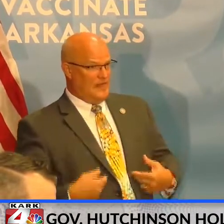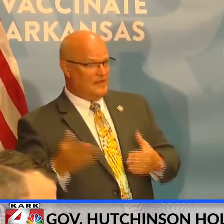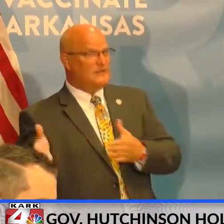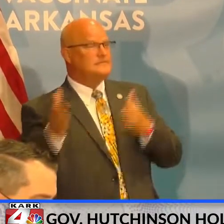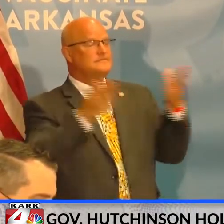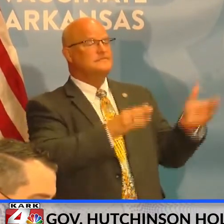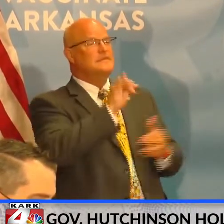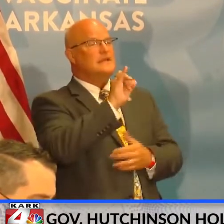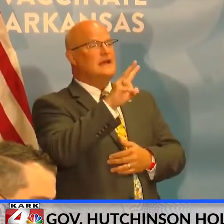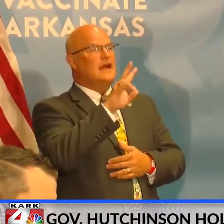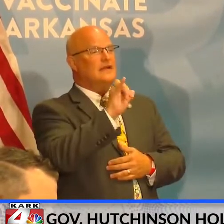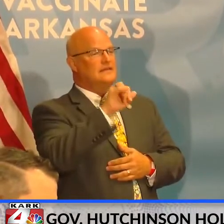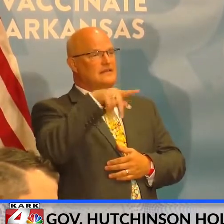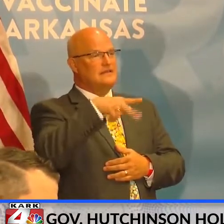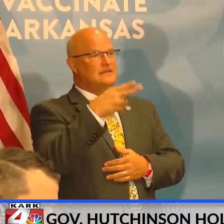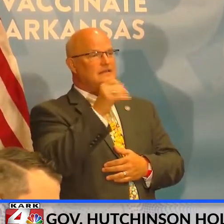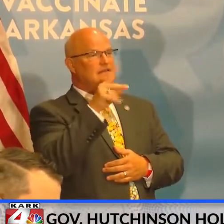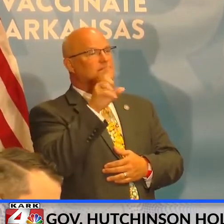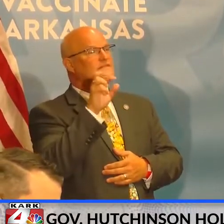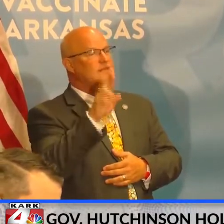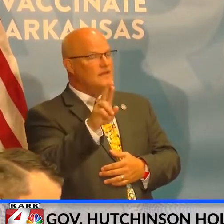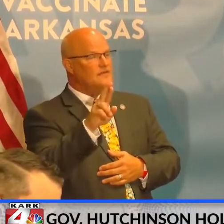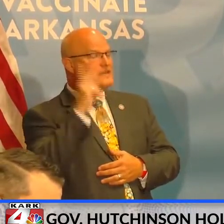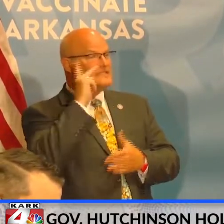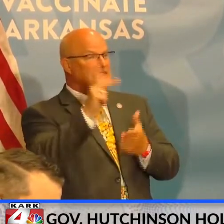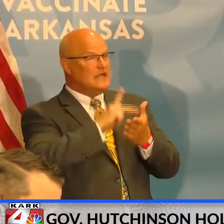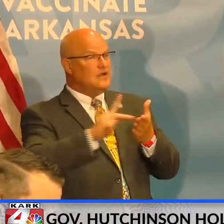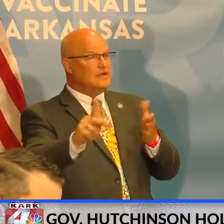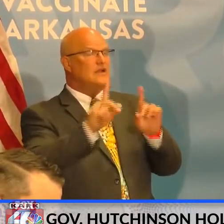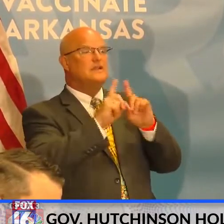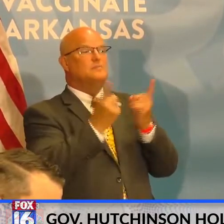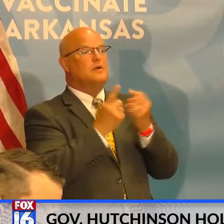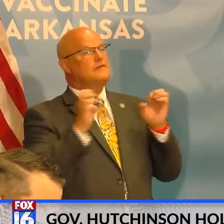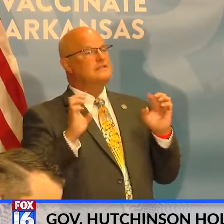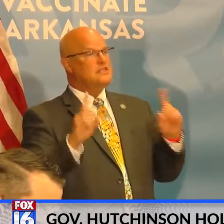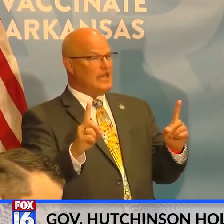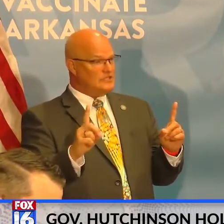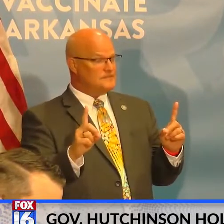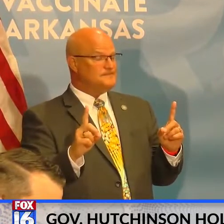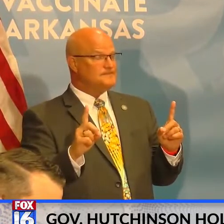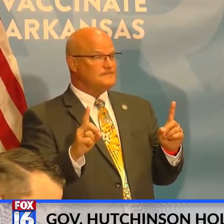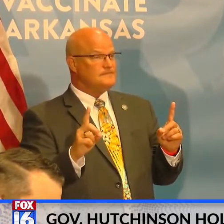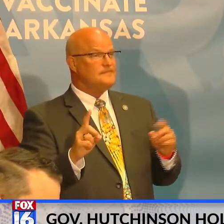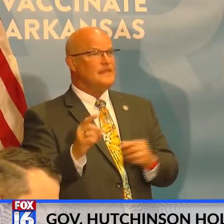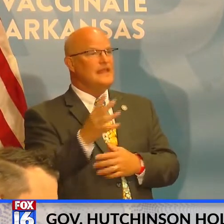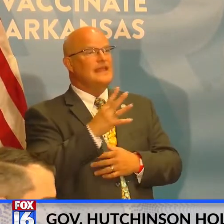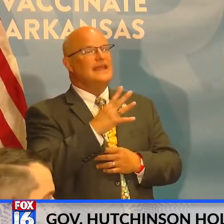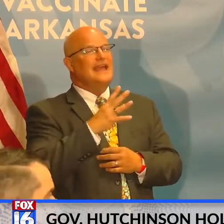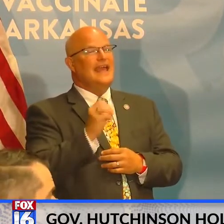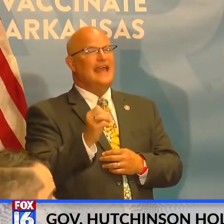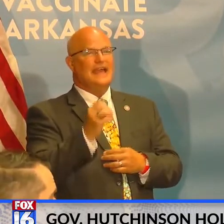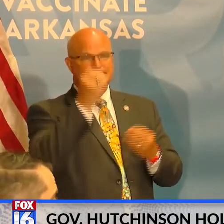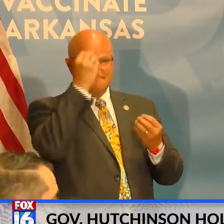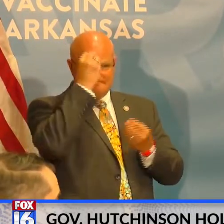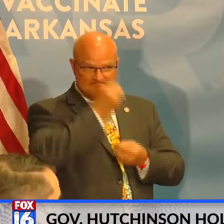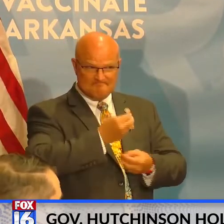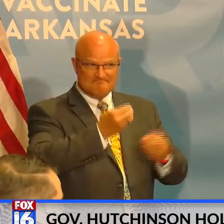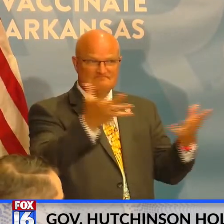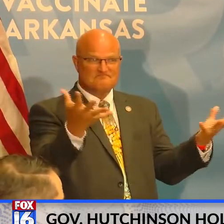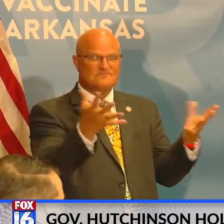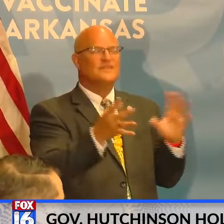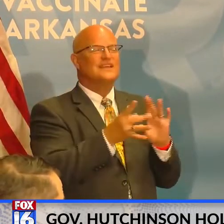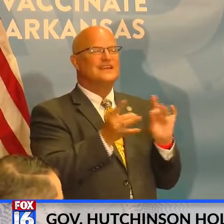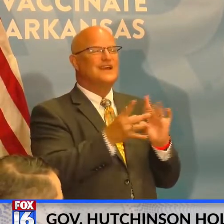Pfeffer, Deputy Secretary at the Department of Education. And let me first make a